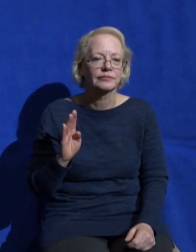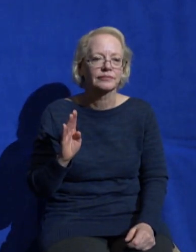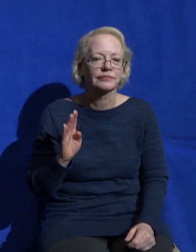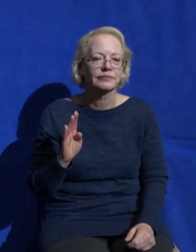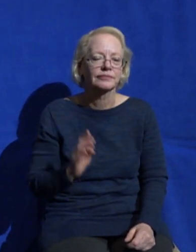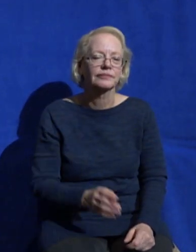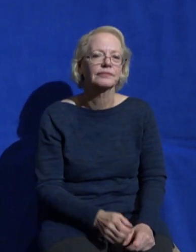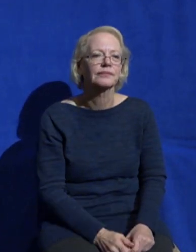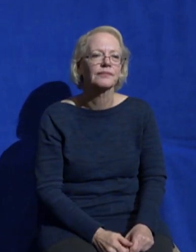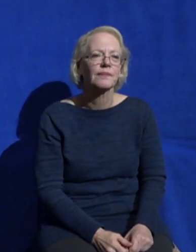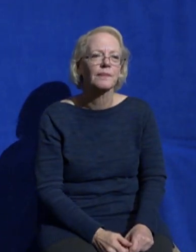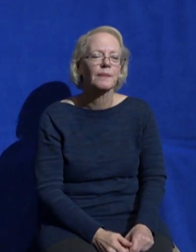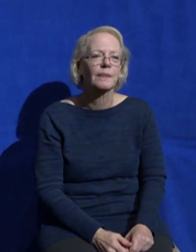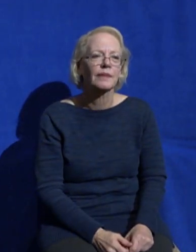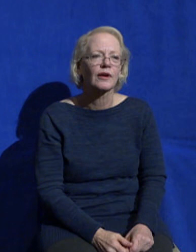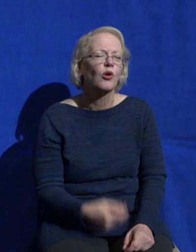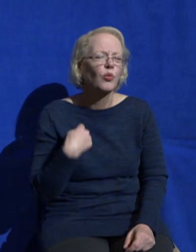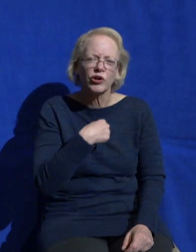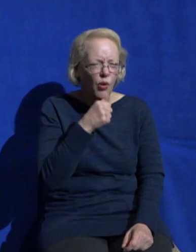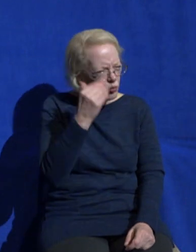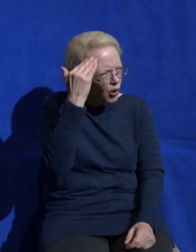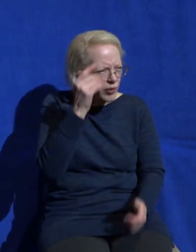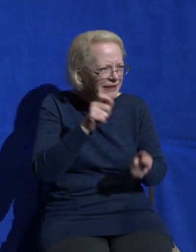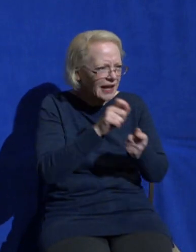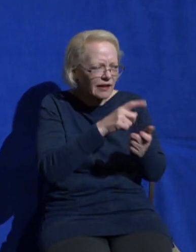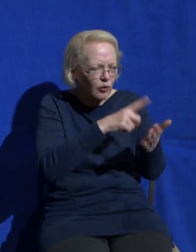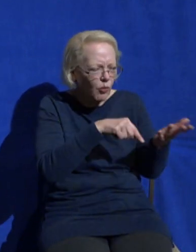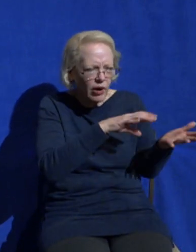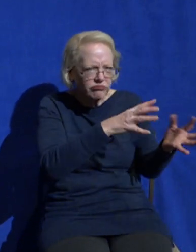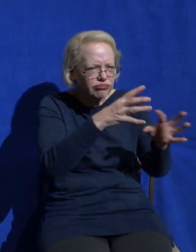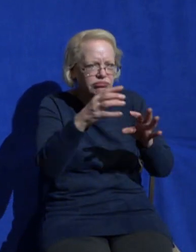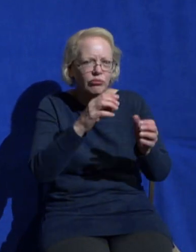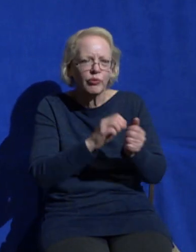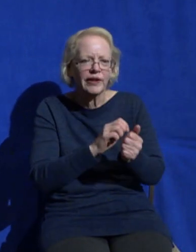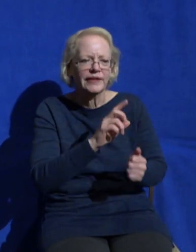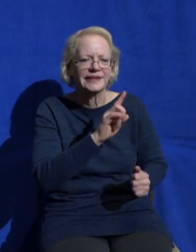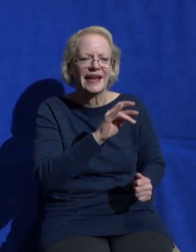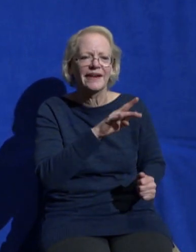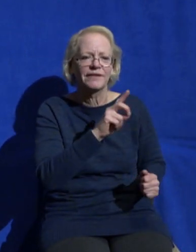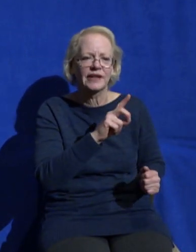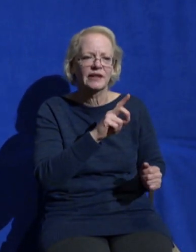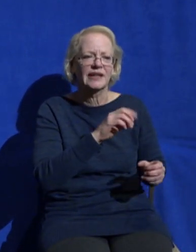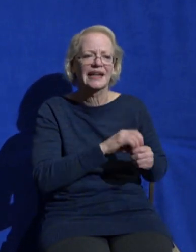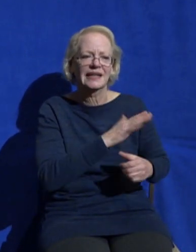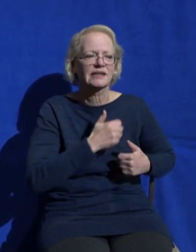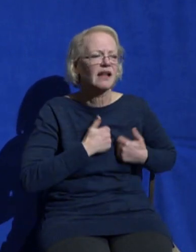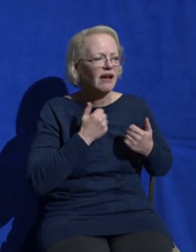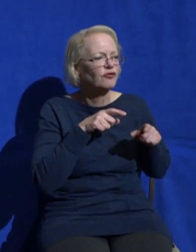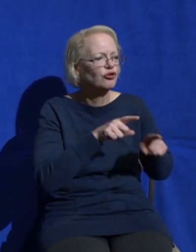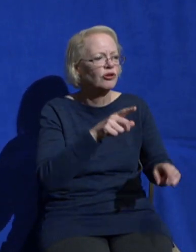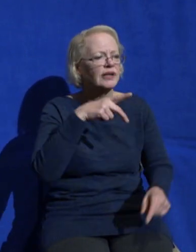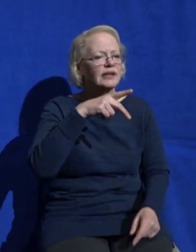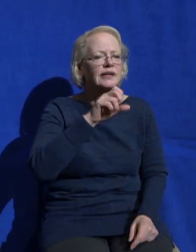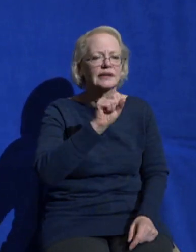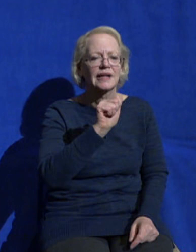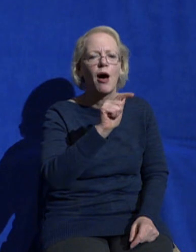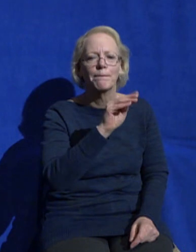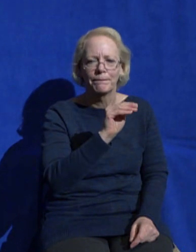we don't get details of what that looked like but the whole book of Psalms is filled with examples of how David brought his pain and